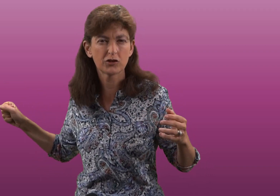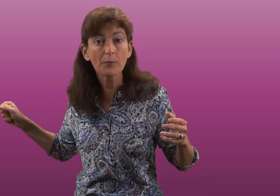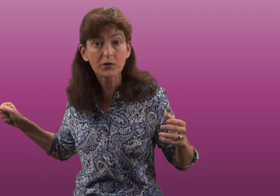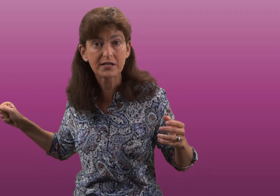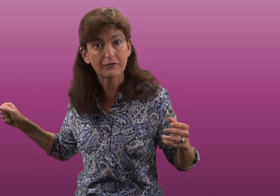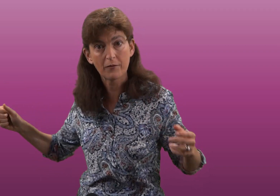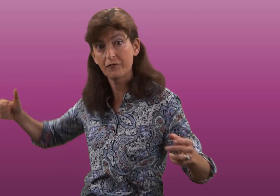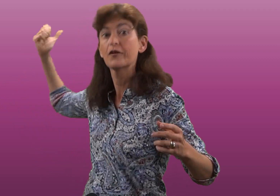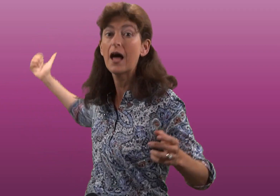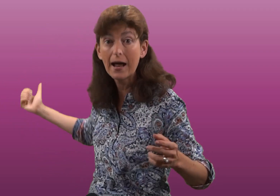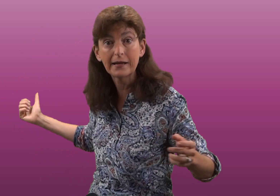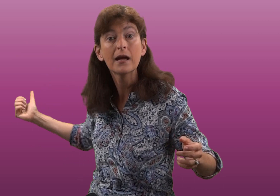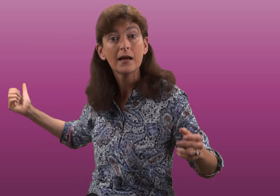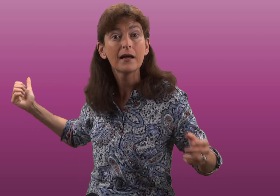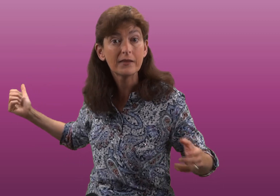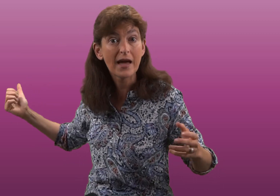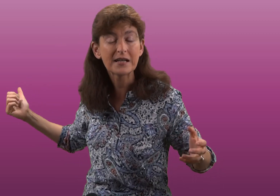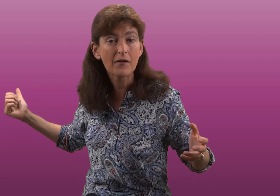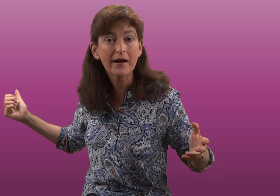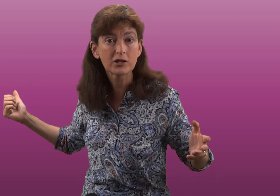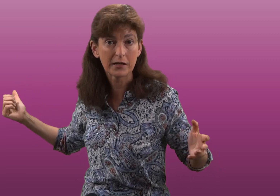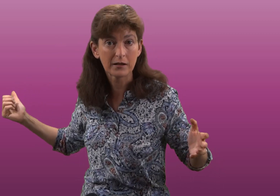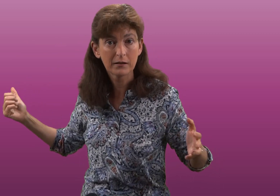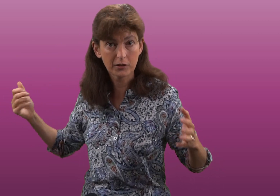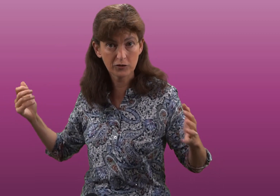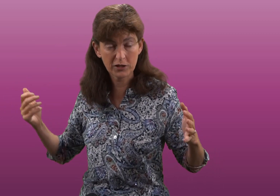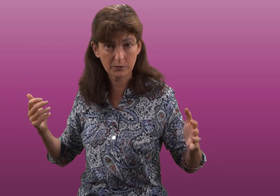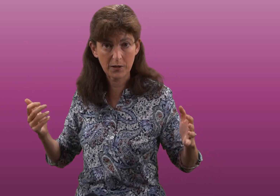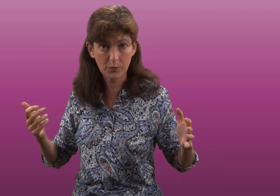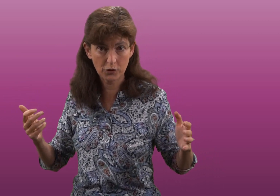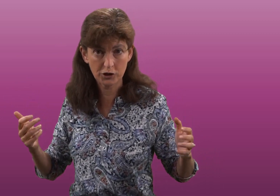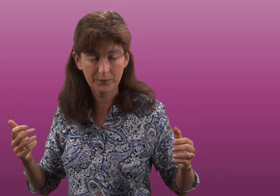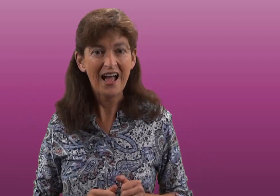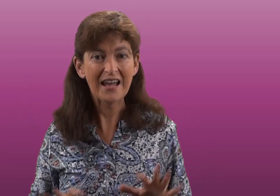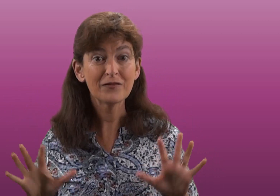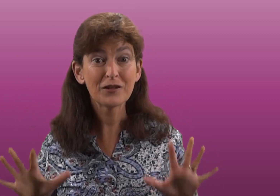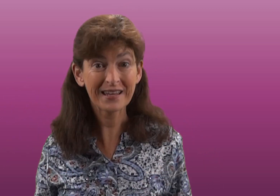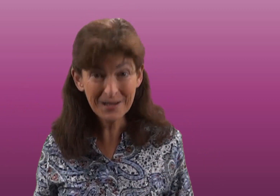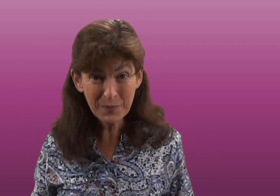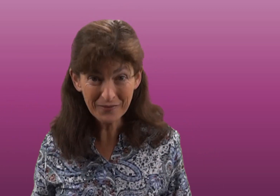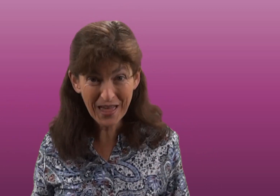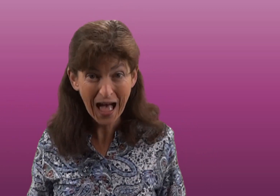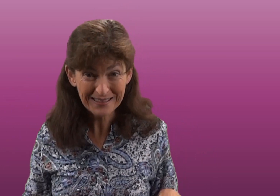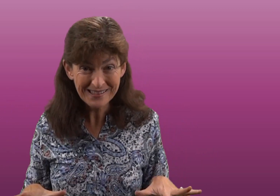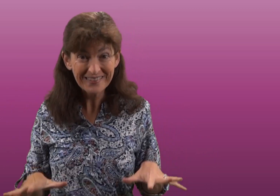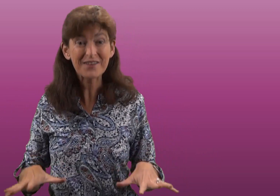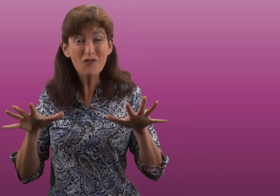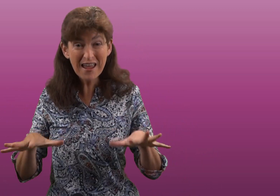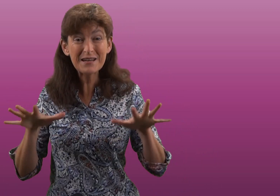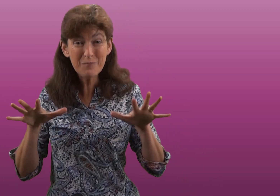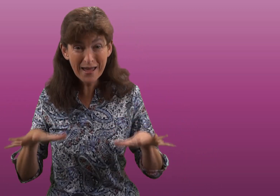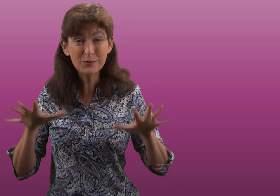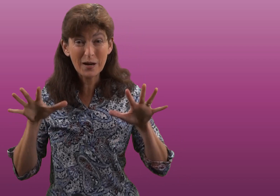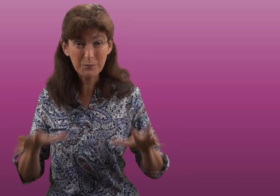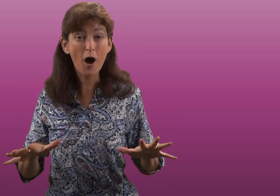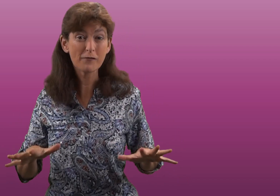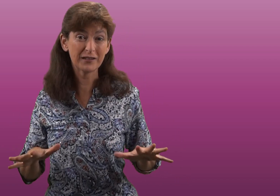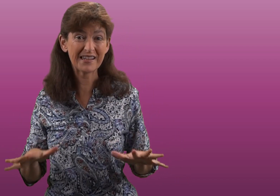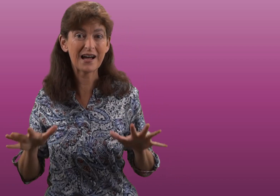stop yourself from flying in that direction that you've just been pushed. And if you think about that, that really makes one marvel at